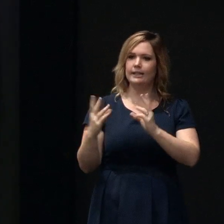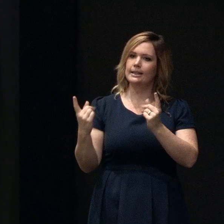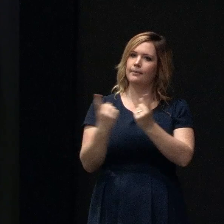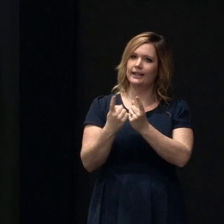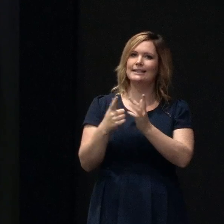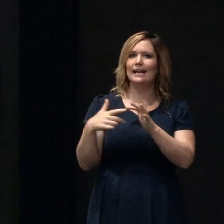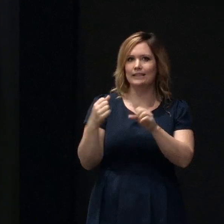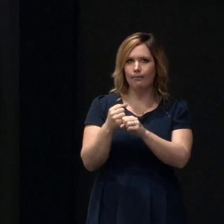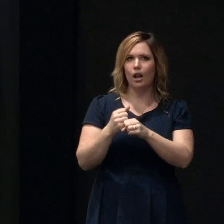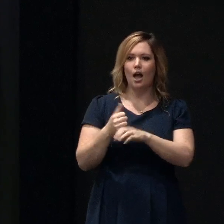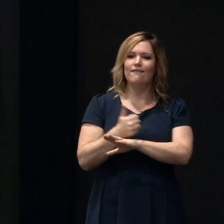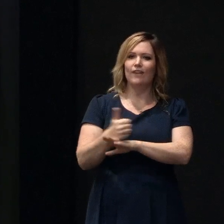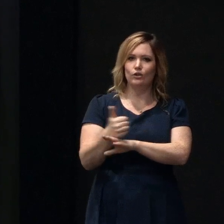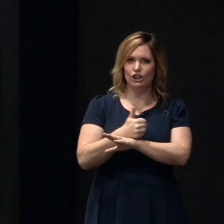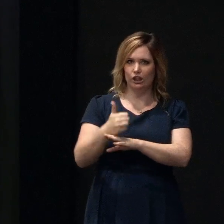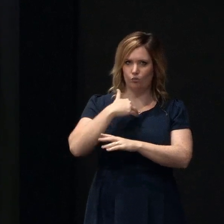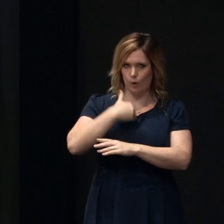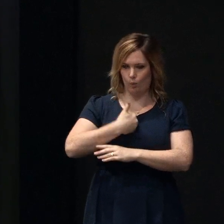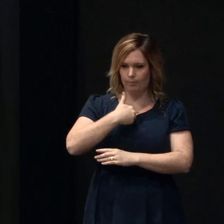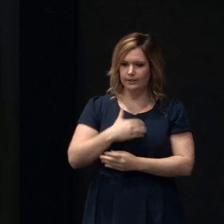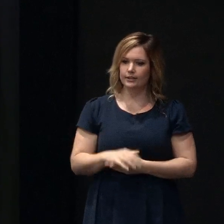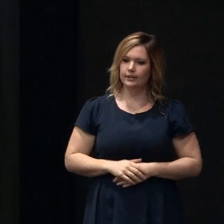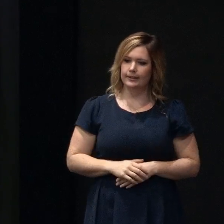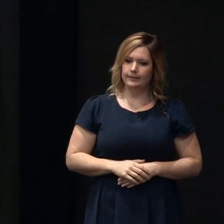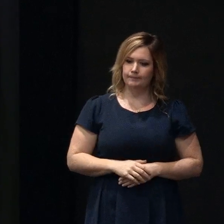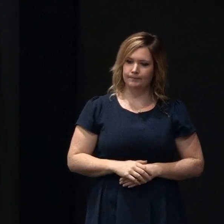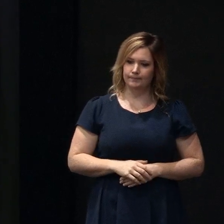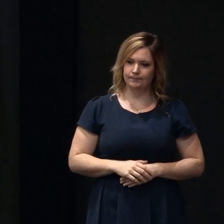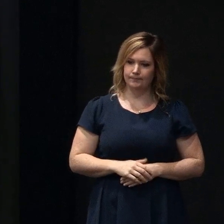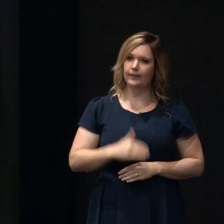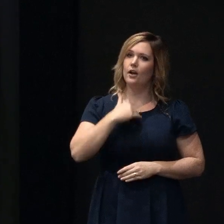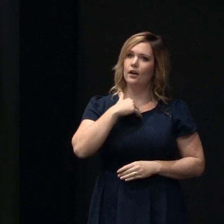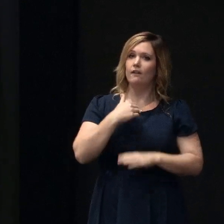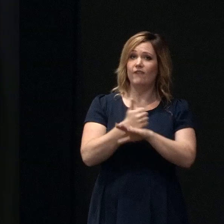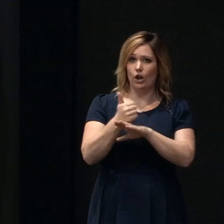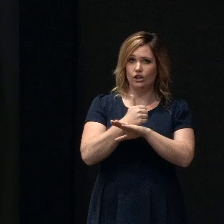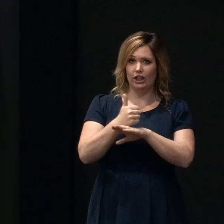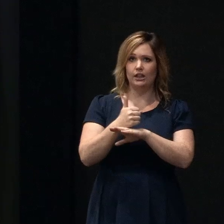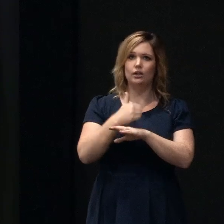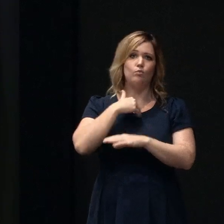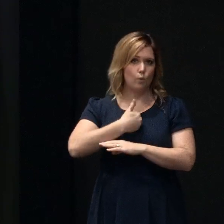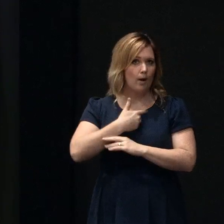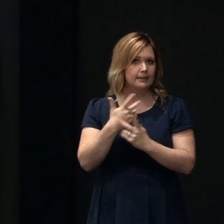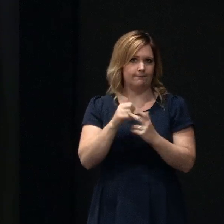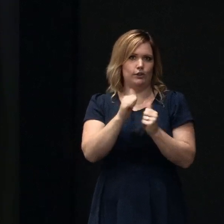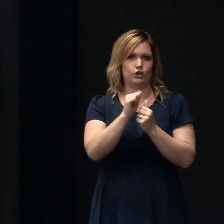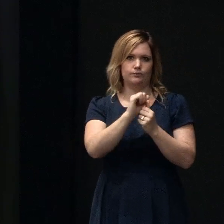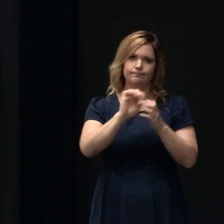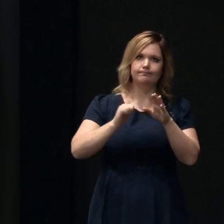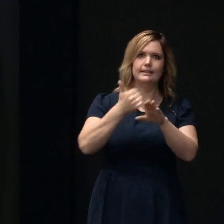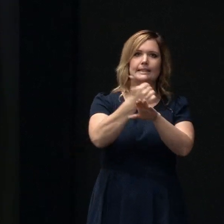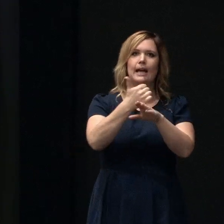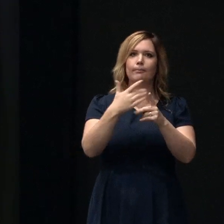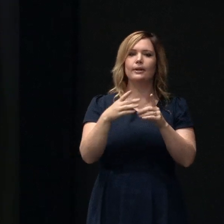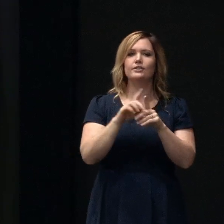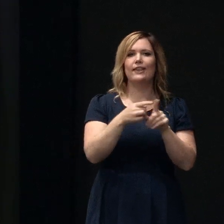like foundation requirements so the foundation requirements now have been developed and they do differ for technical categories but